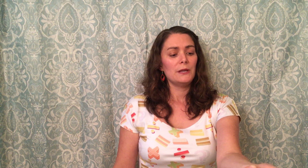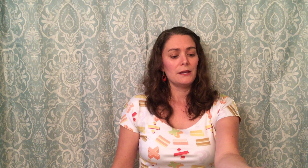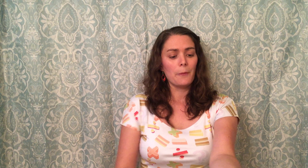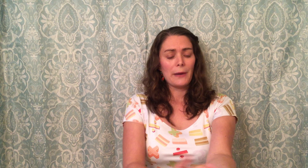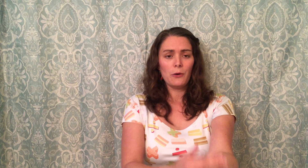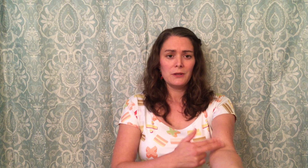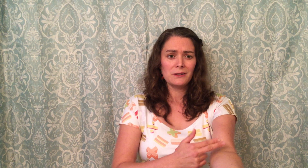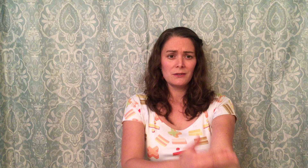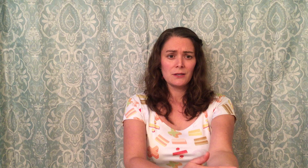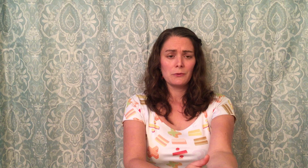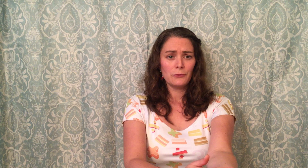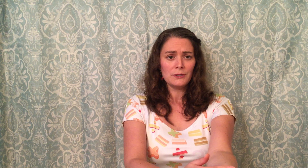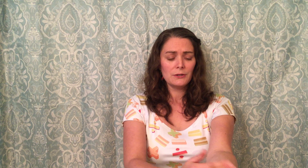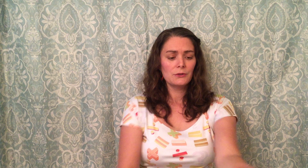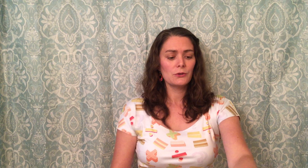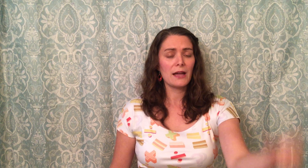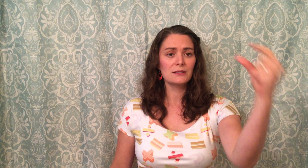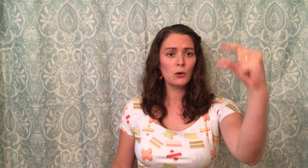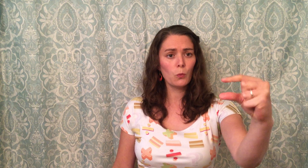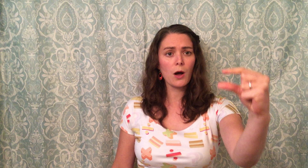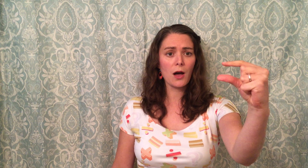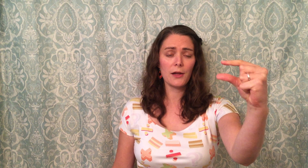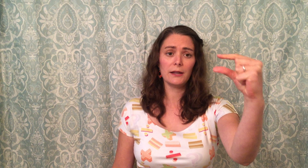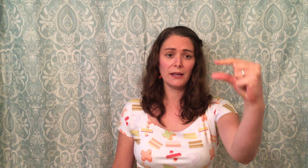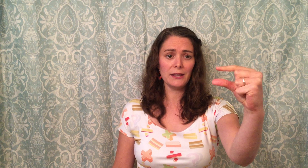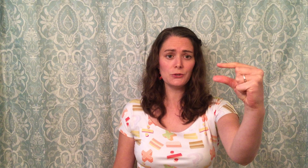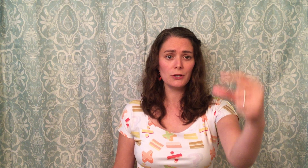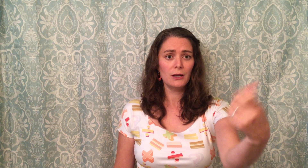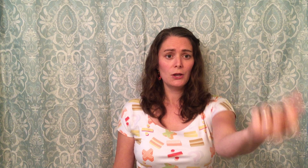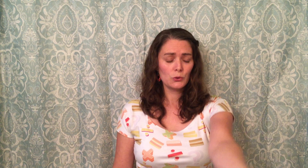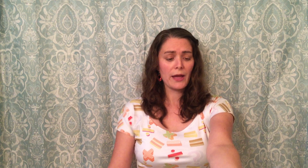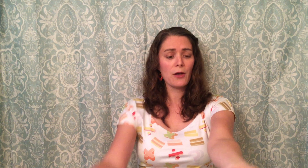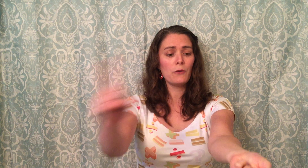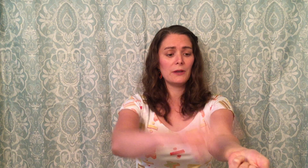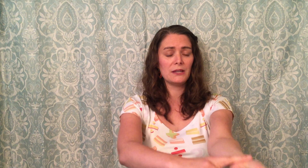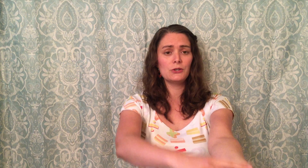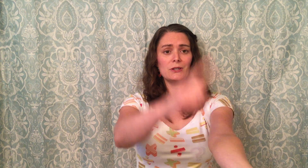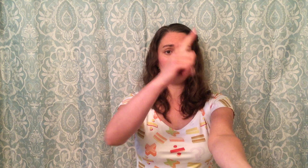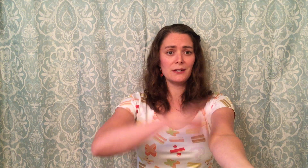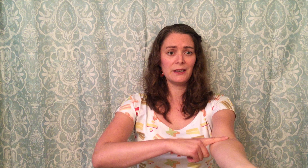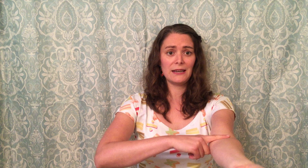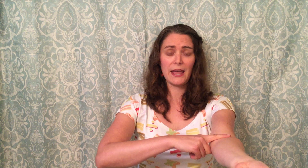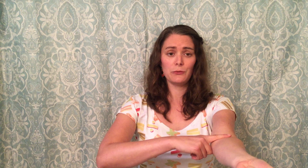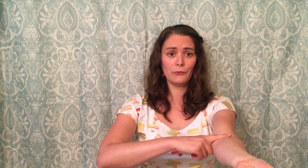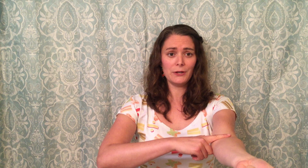be about the distance of a foot. So that's one inch, twelve inches in a foot.